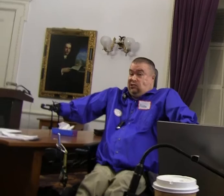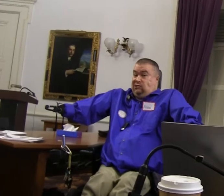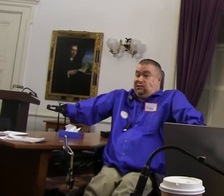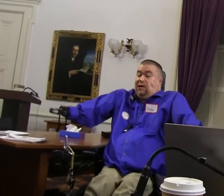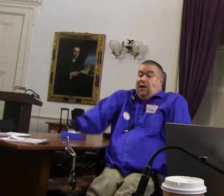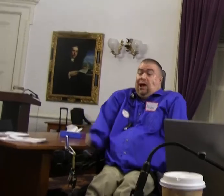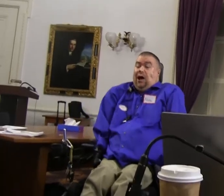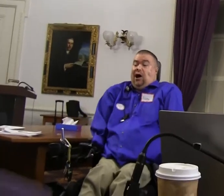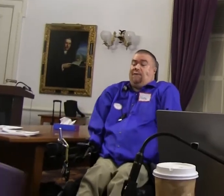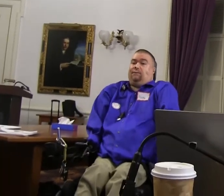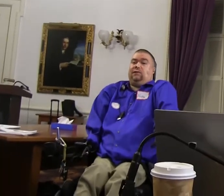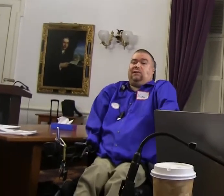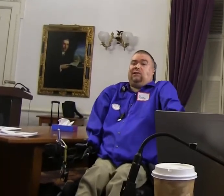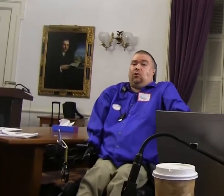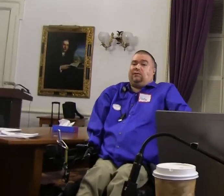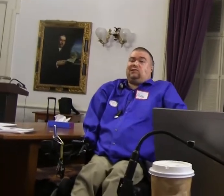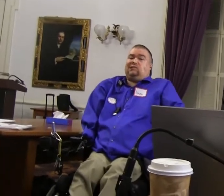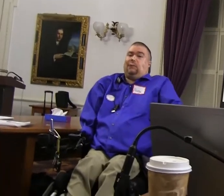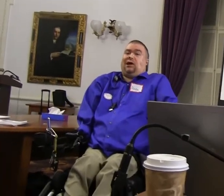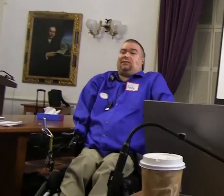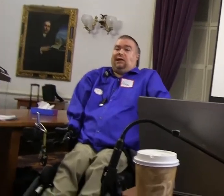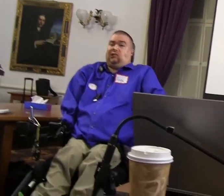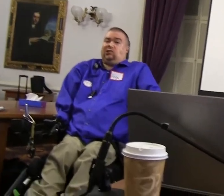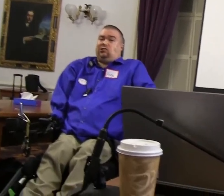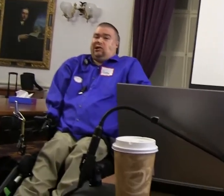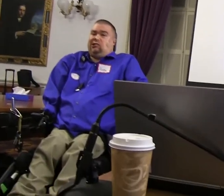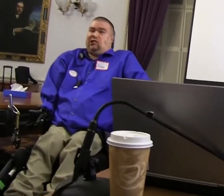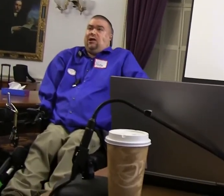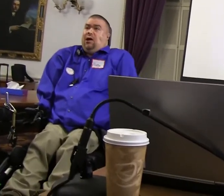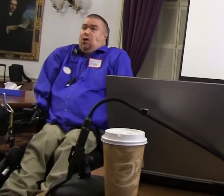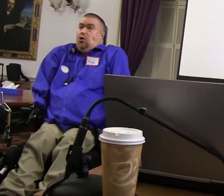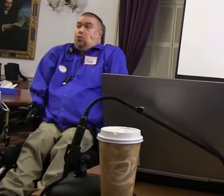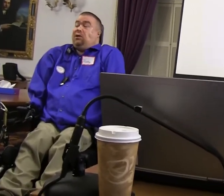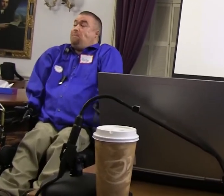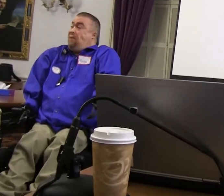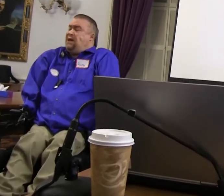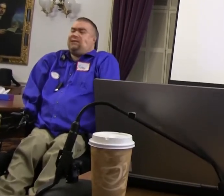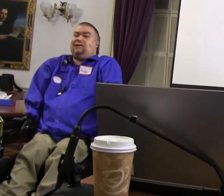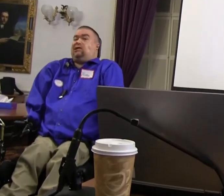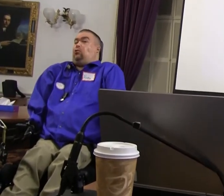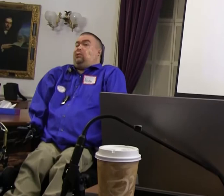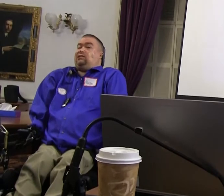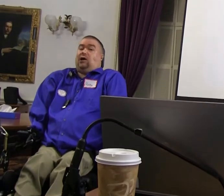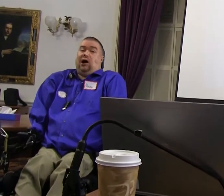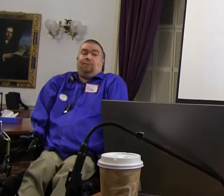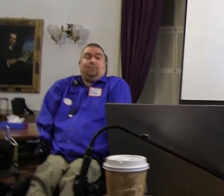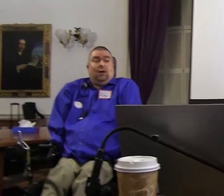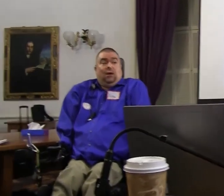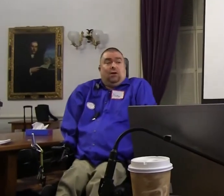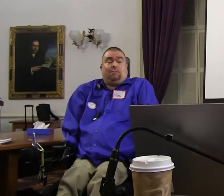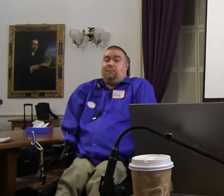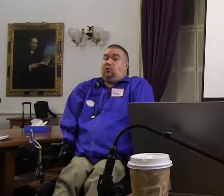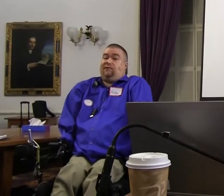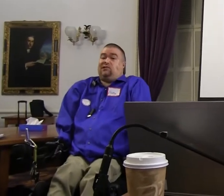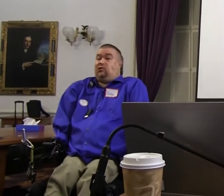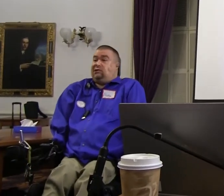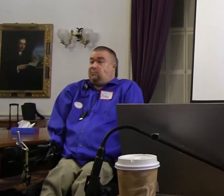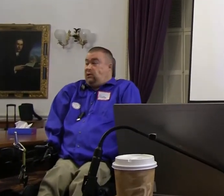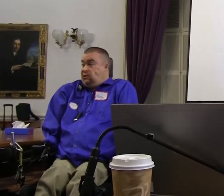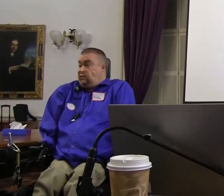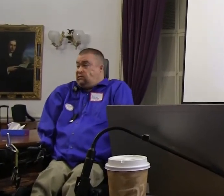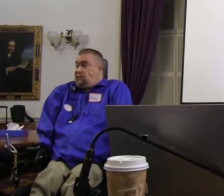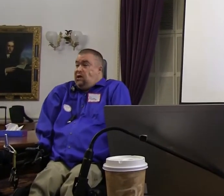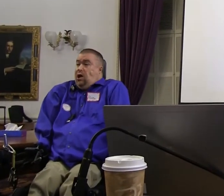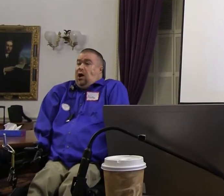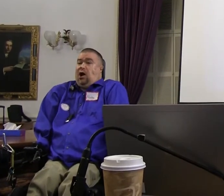organizations. The Northeast Disabled Athletic Association, we mainly deal with people with physical